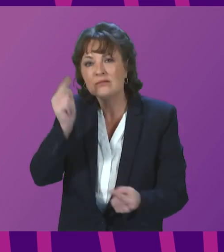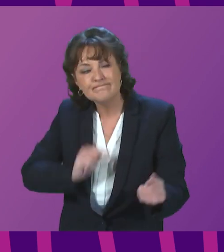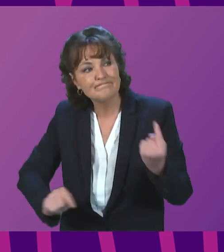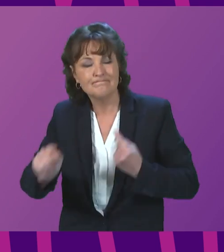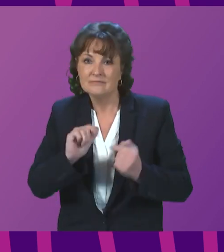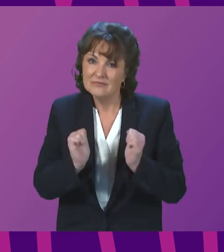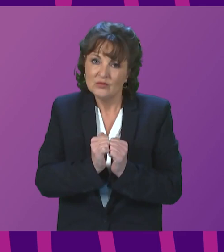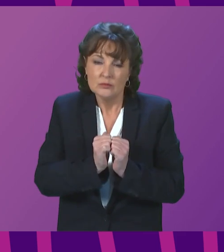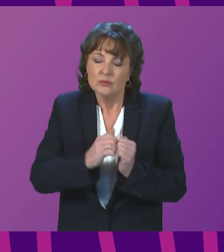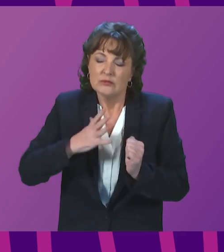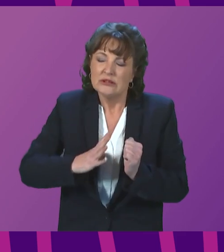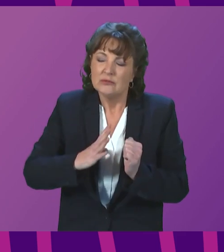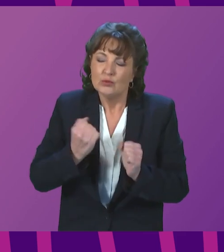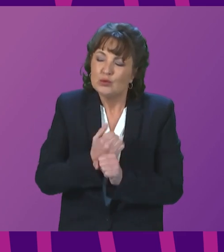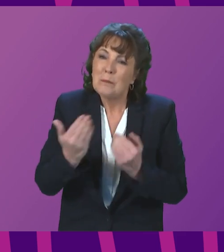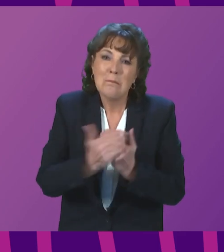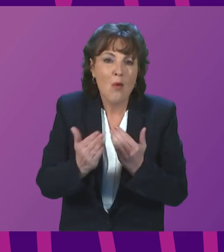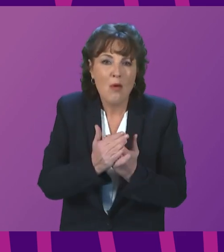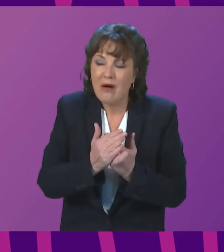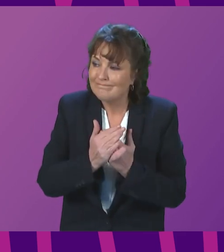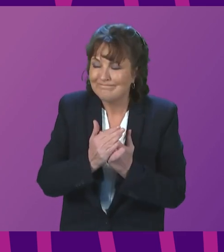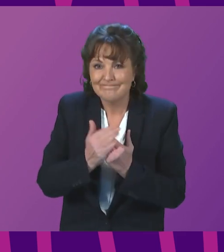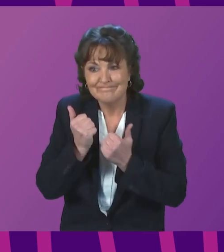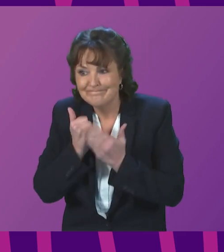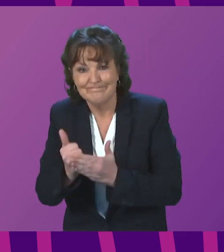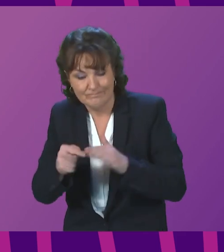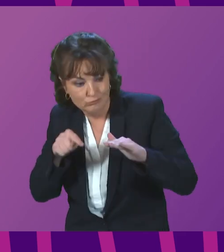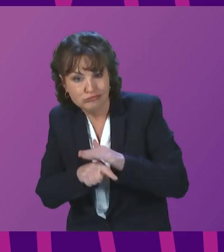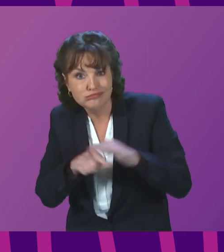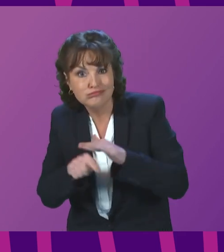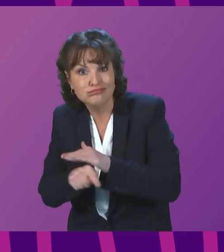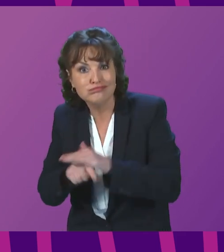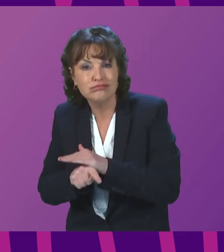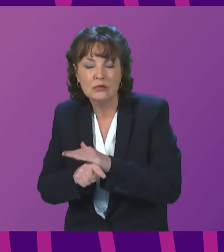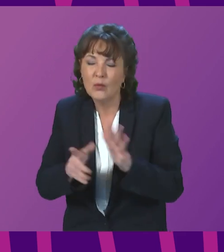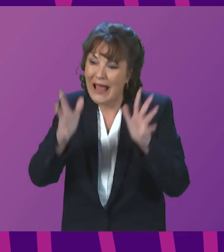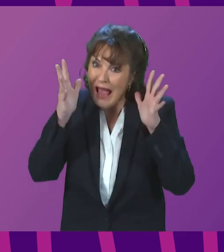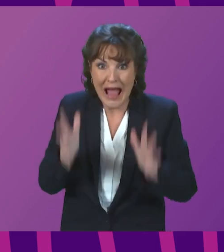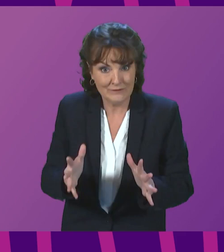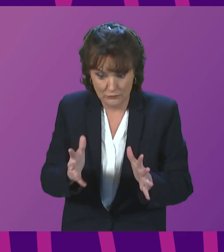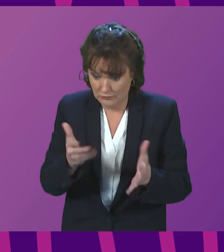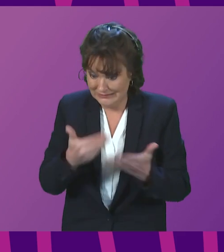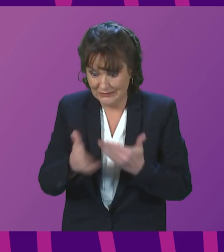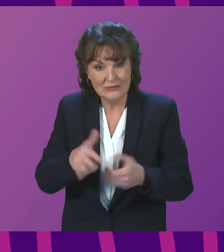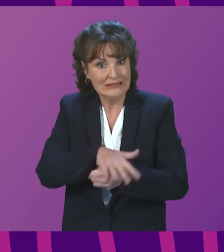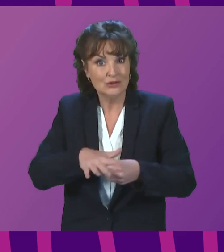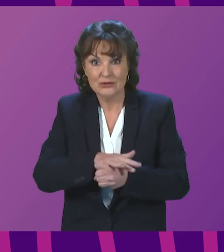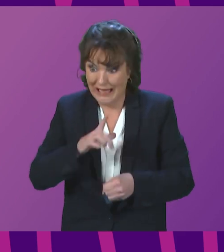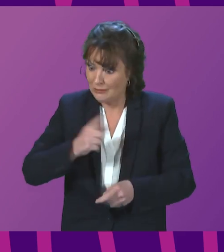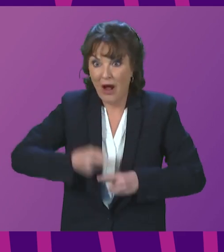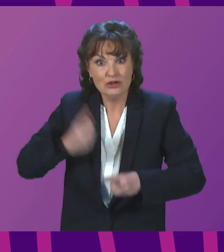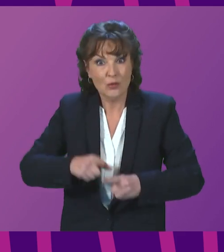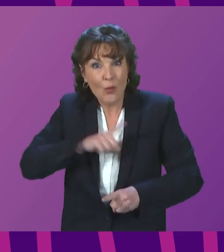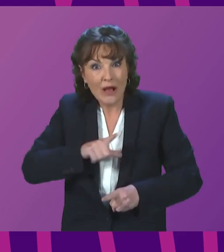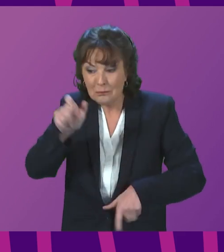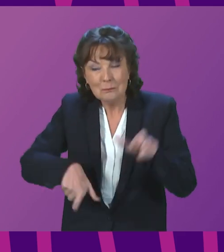help refugees escaping war, and that needs to happen now. This situation has to be urgently addressed because those who are fleeing